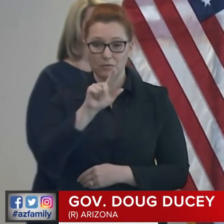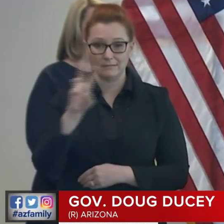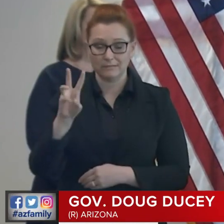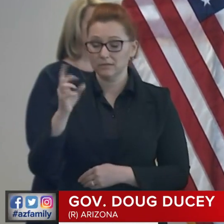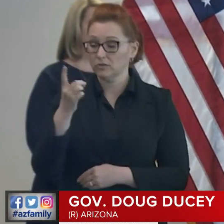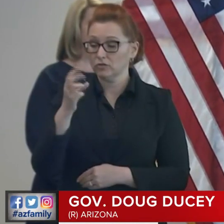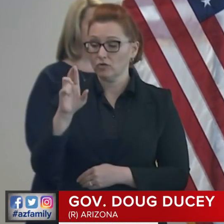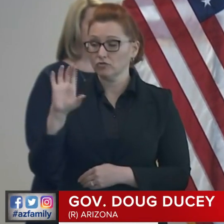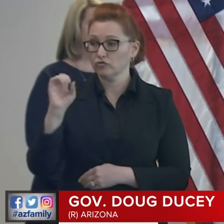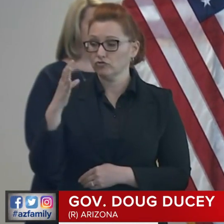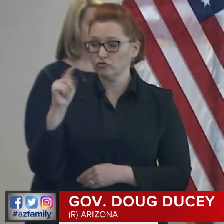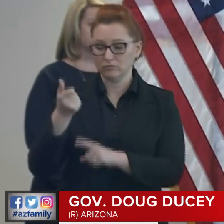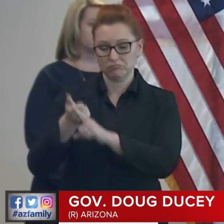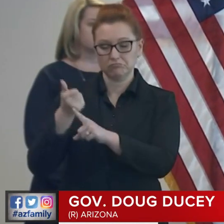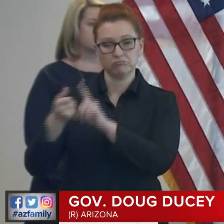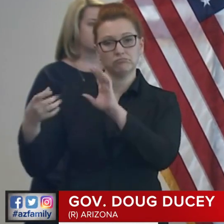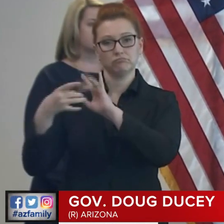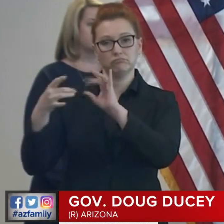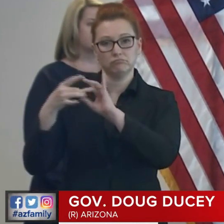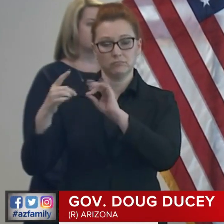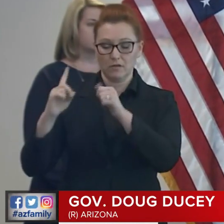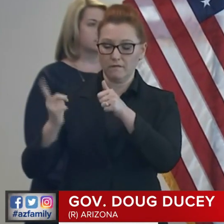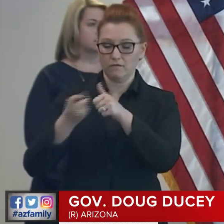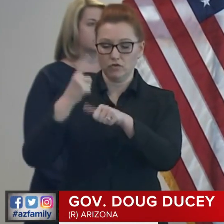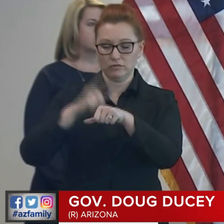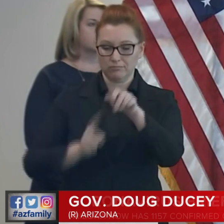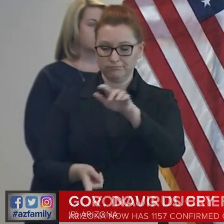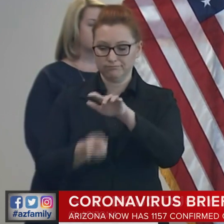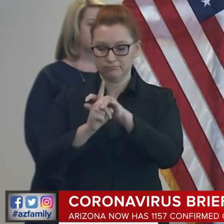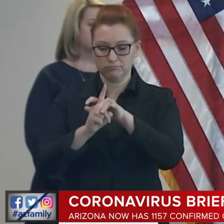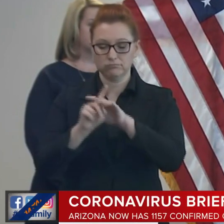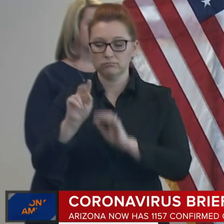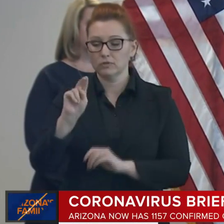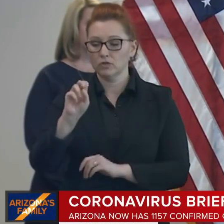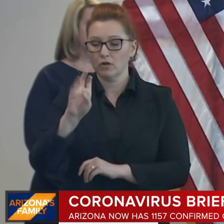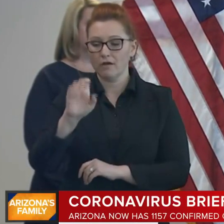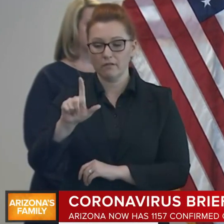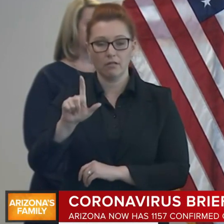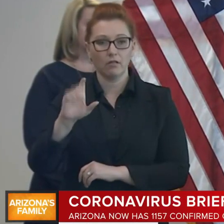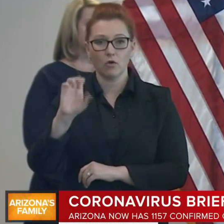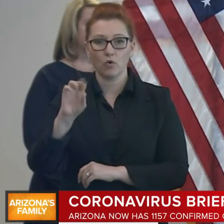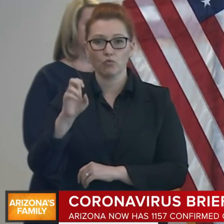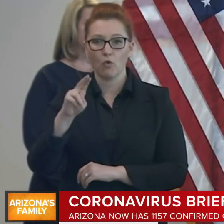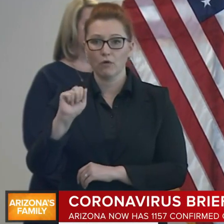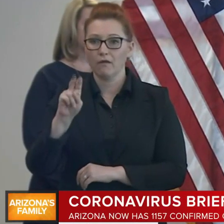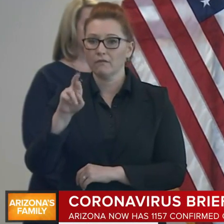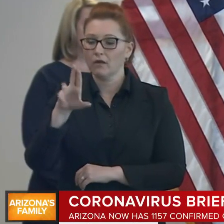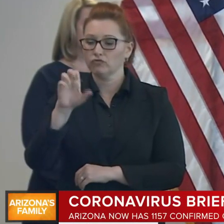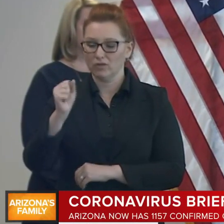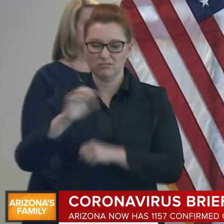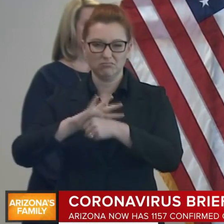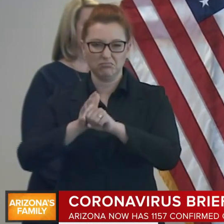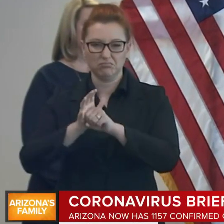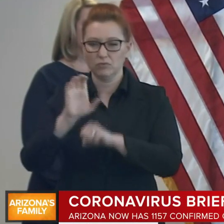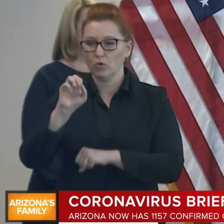confirmed case of novel coronavirus, or COVID-19, in Arizona.